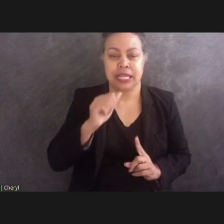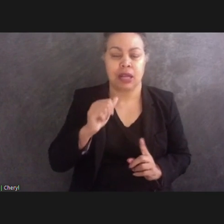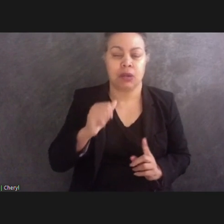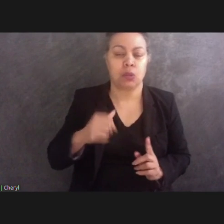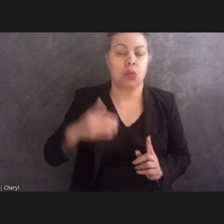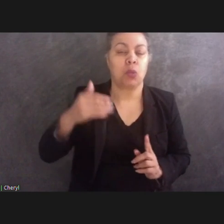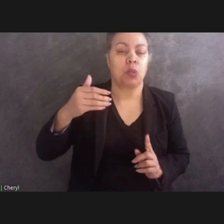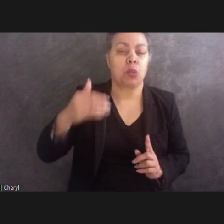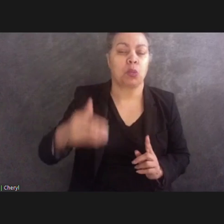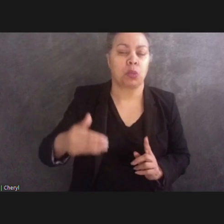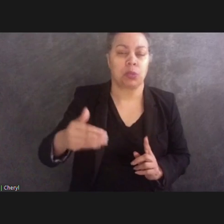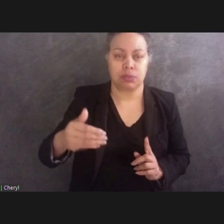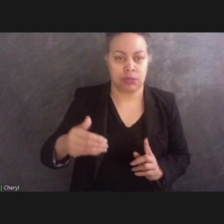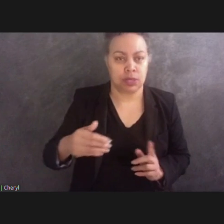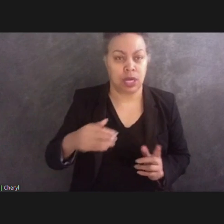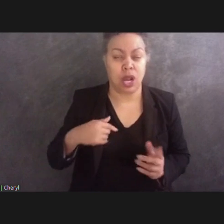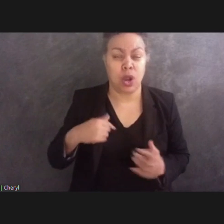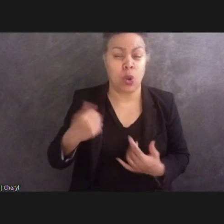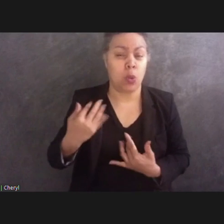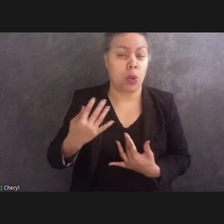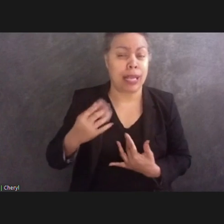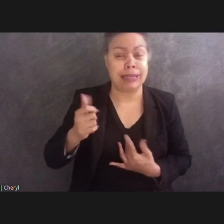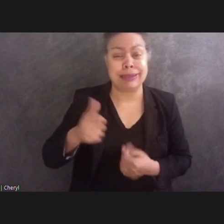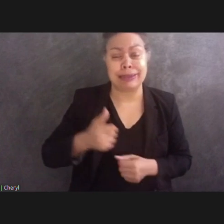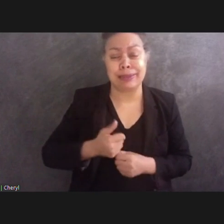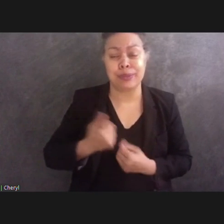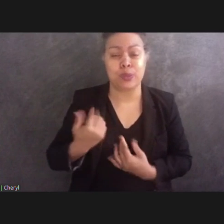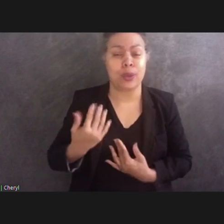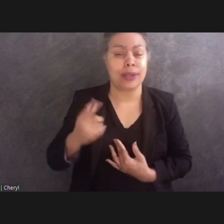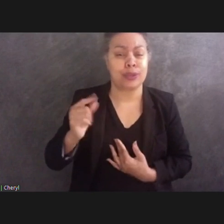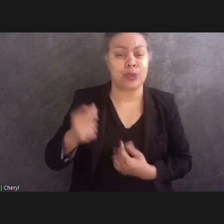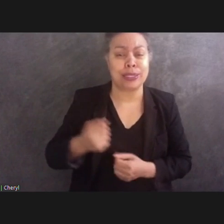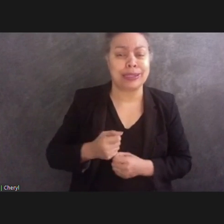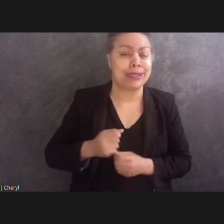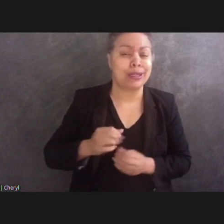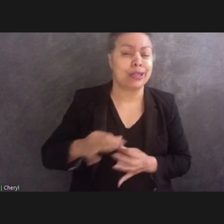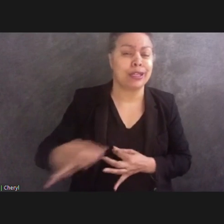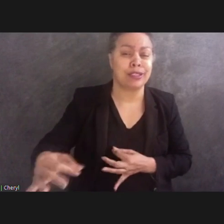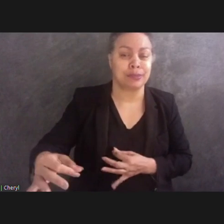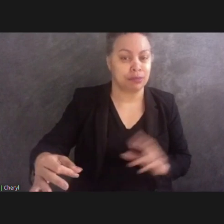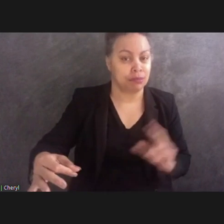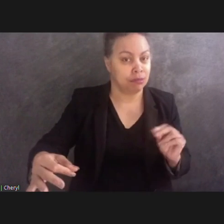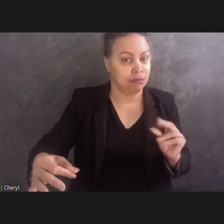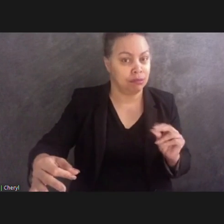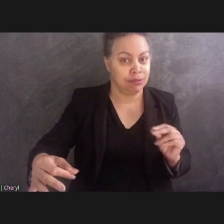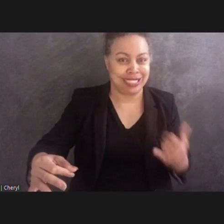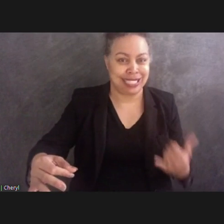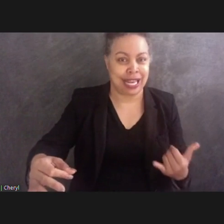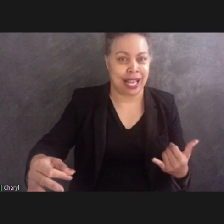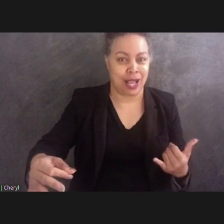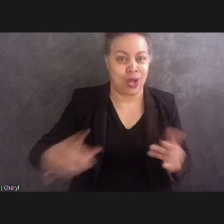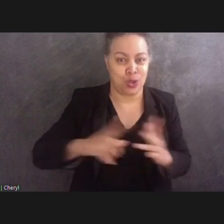addressed in 10 years, 20 years. It's something that everyone needs to start thinking about immediately.